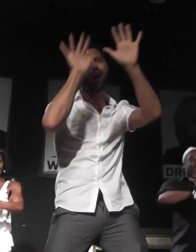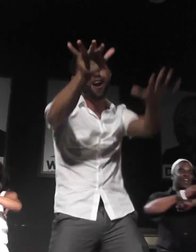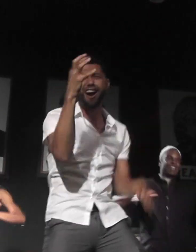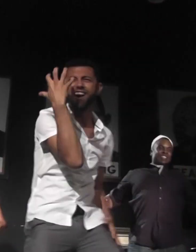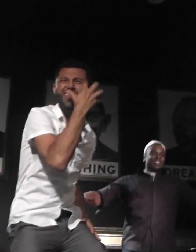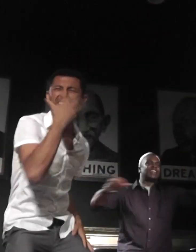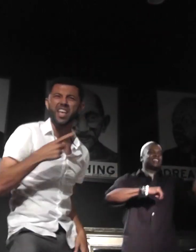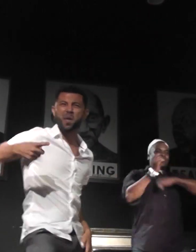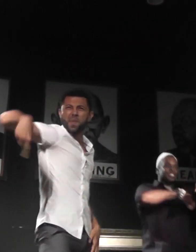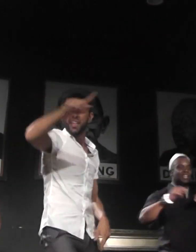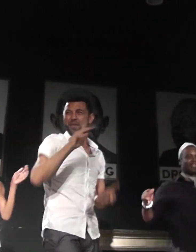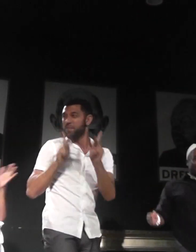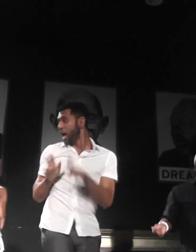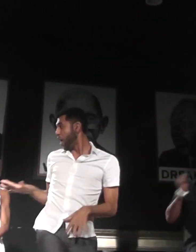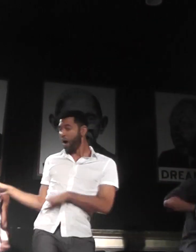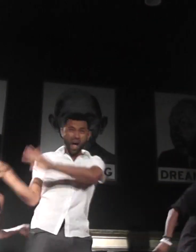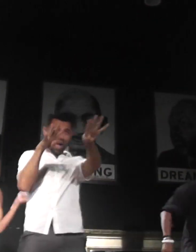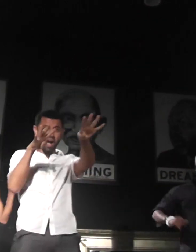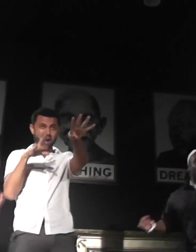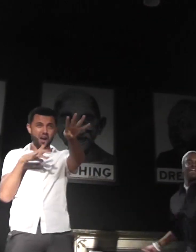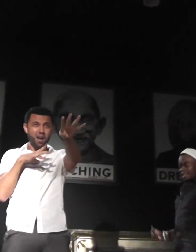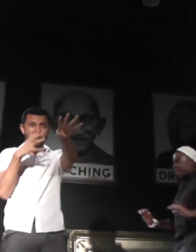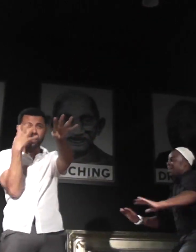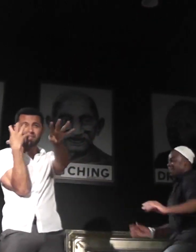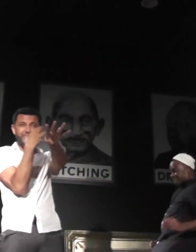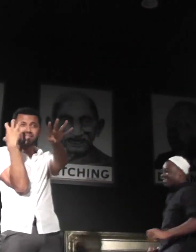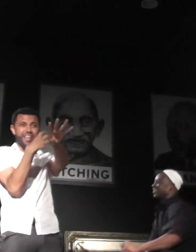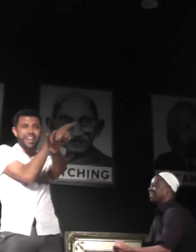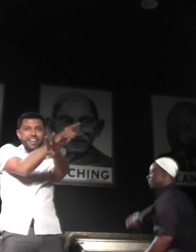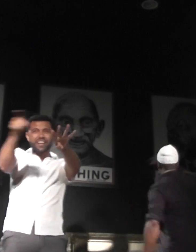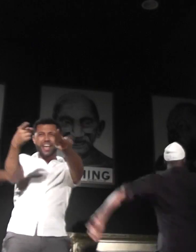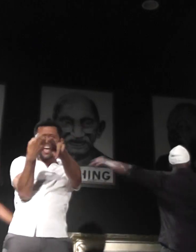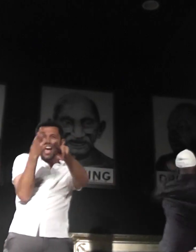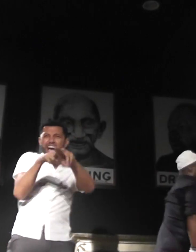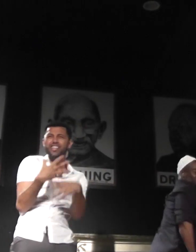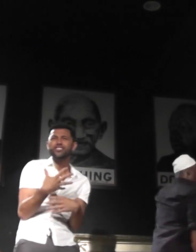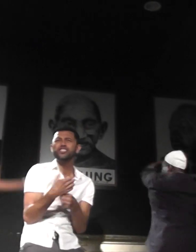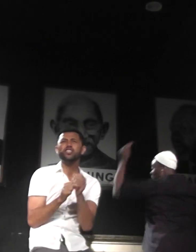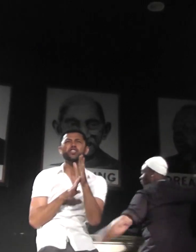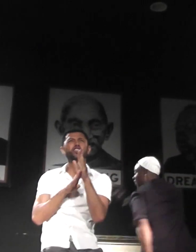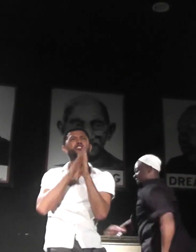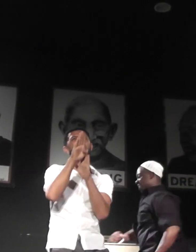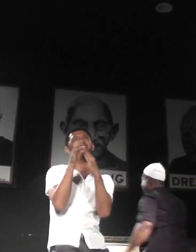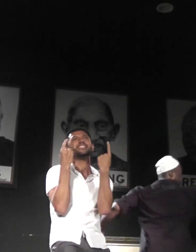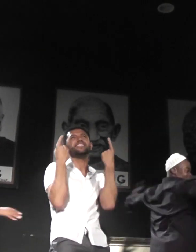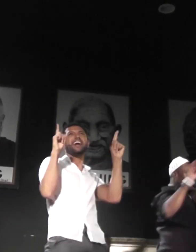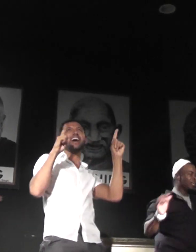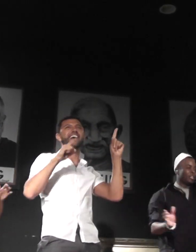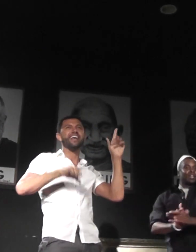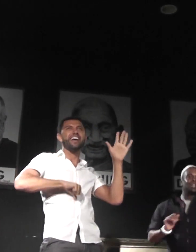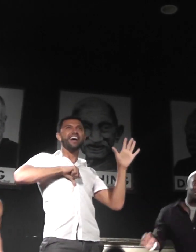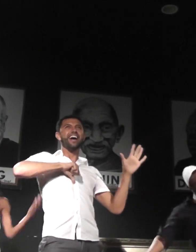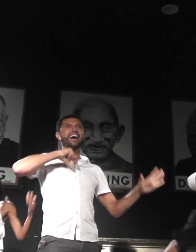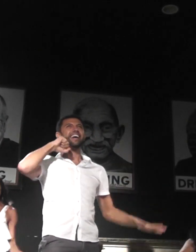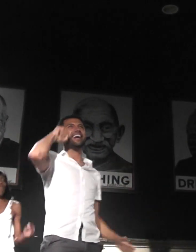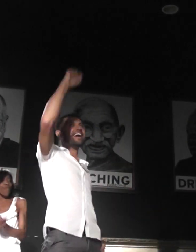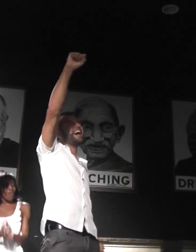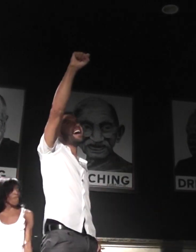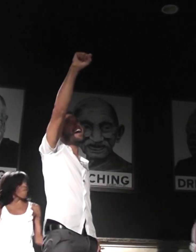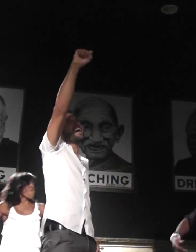face Make a girl out of love You're gonna leave the blind, yeah, yeah, yeah